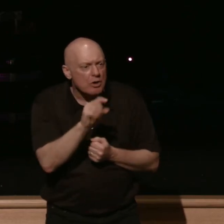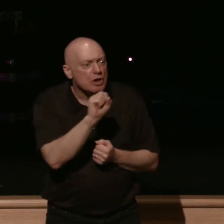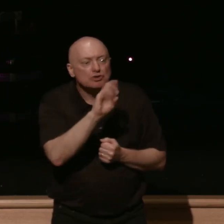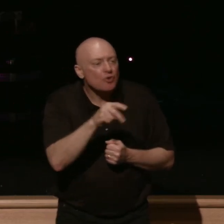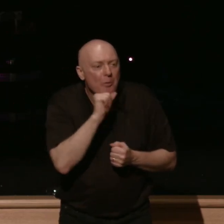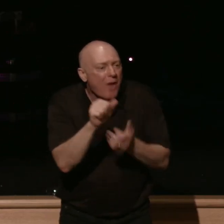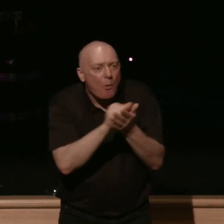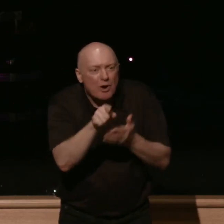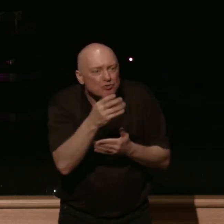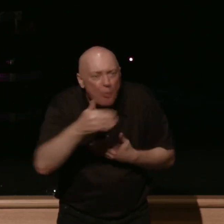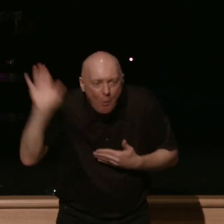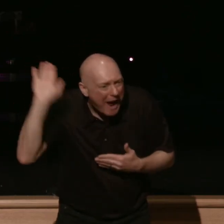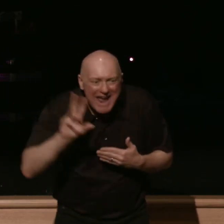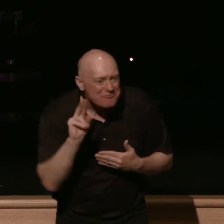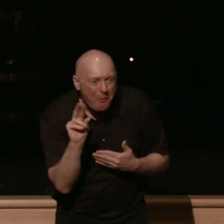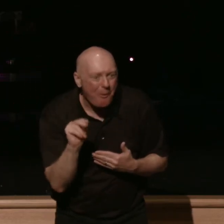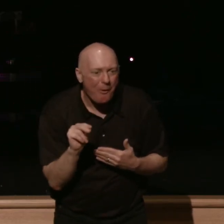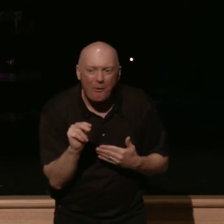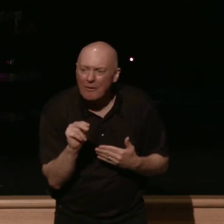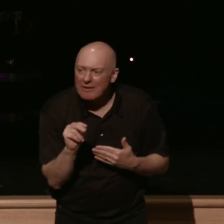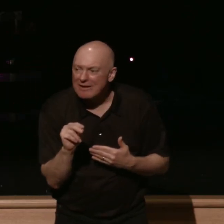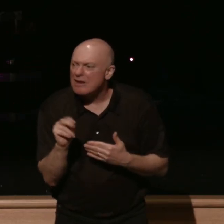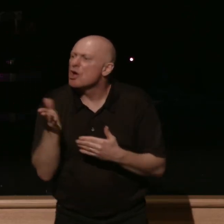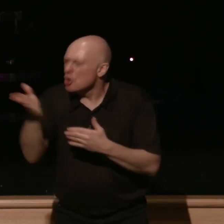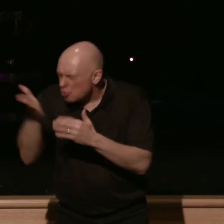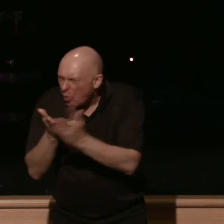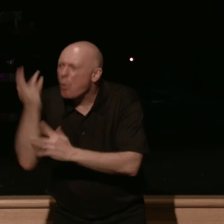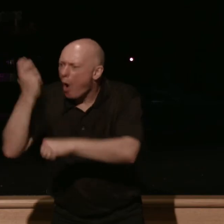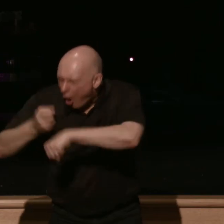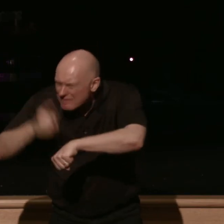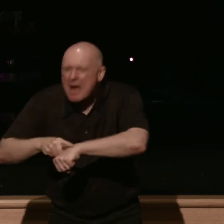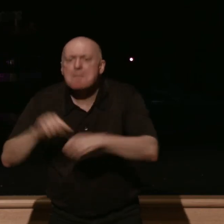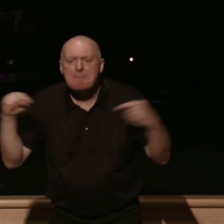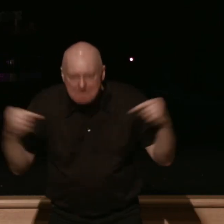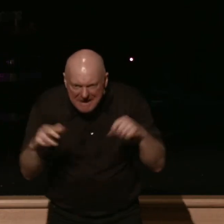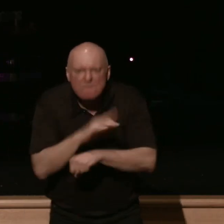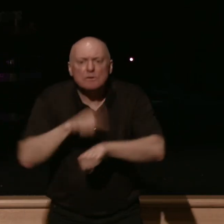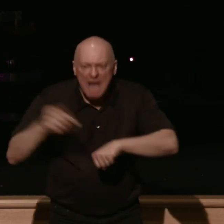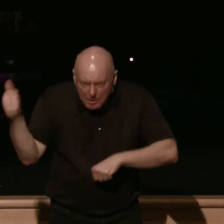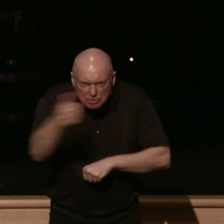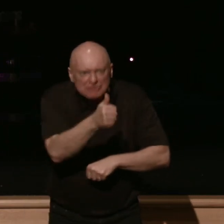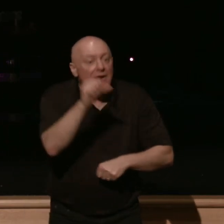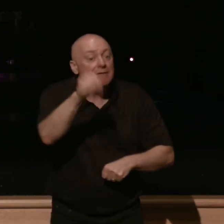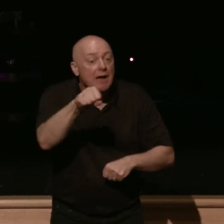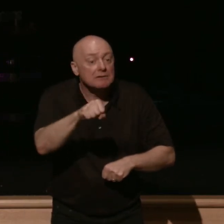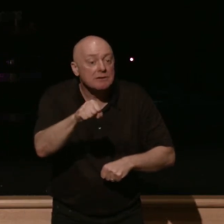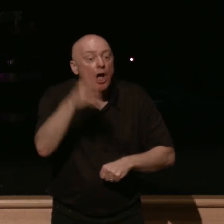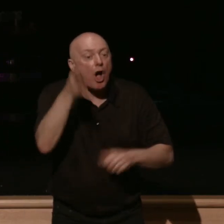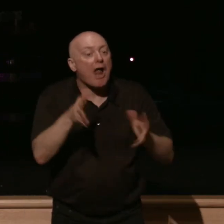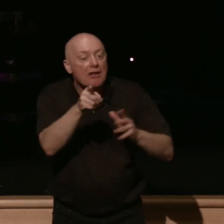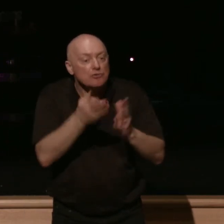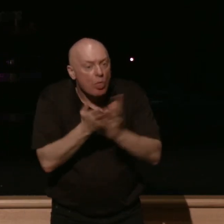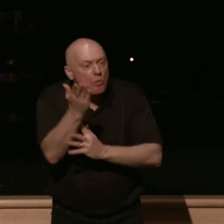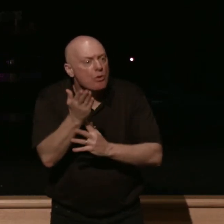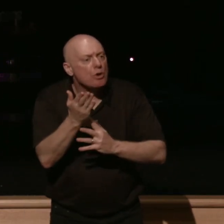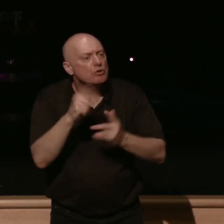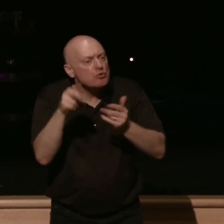away daughter it's rough it's painful but it purifies and it cleanses you